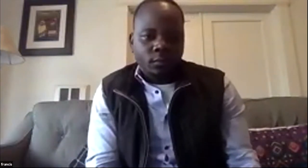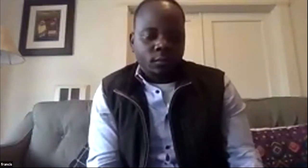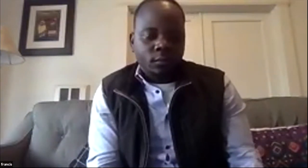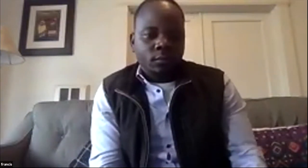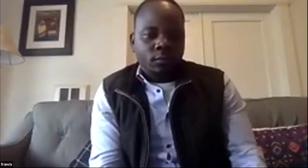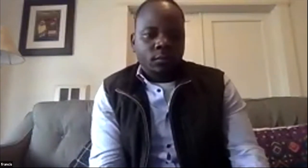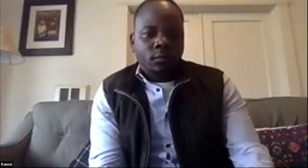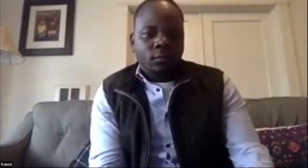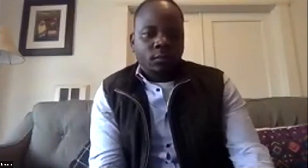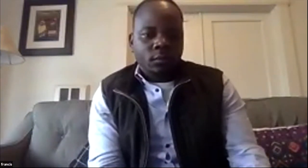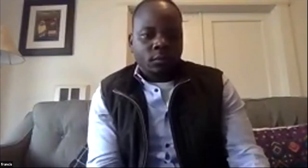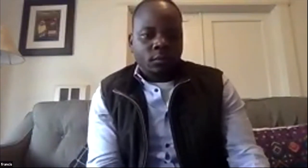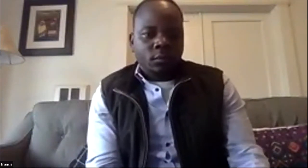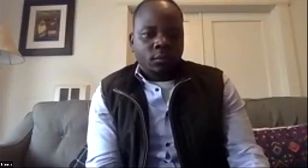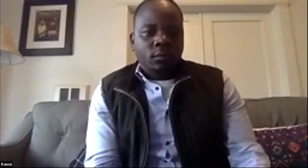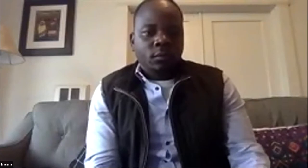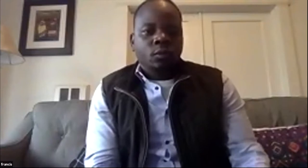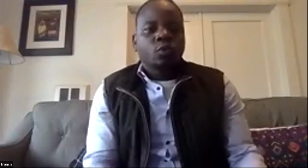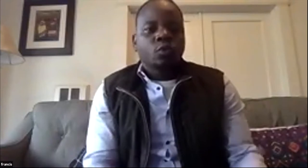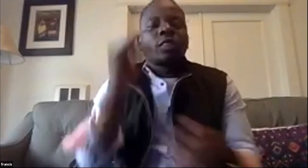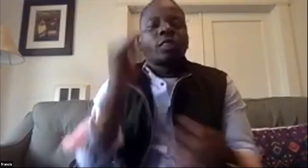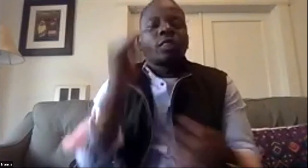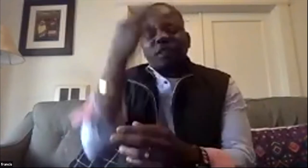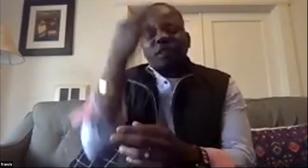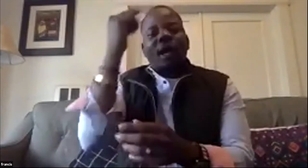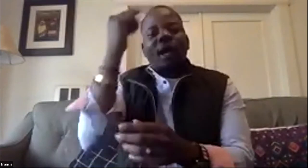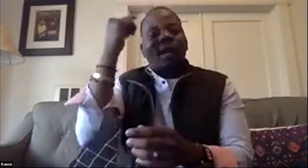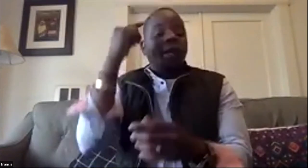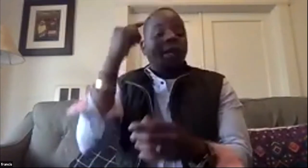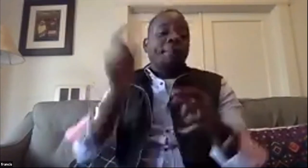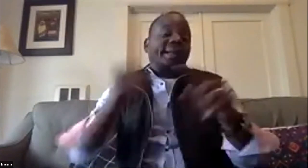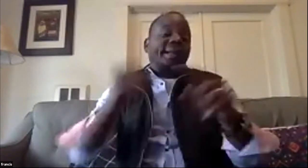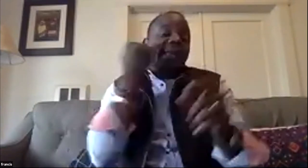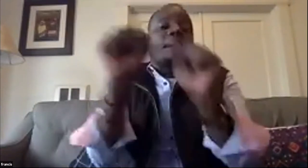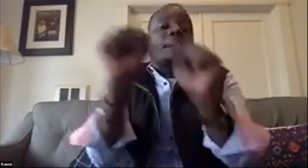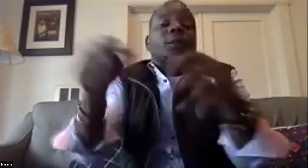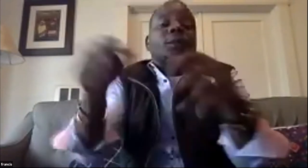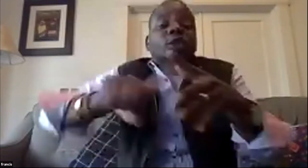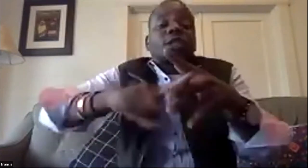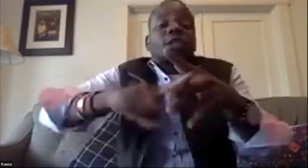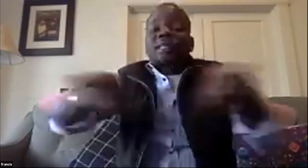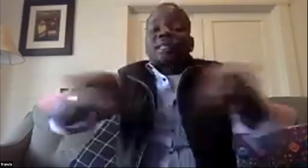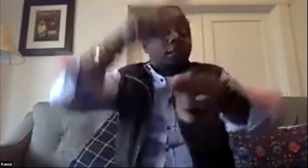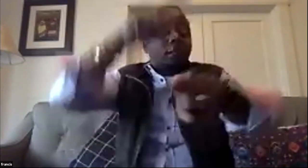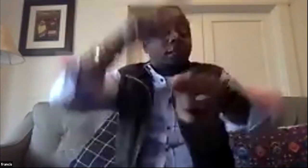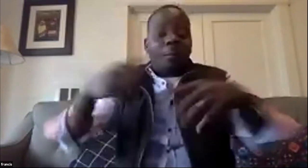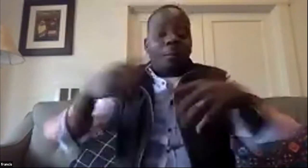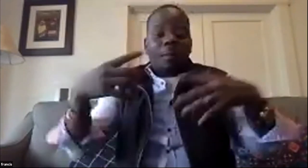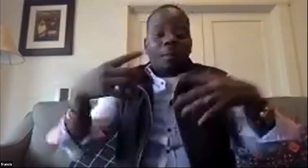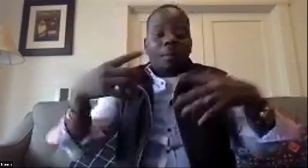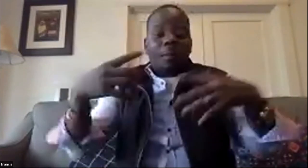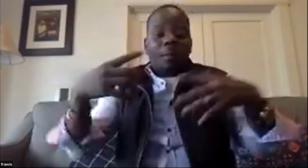my new choice that was had sure the great was not just